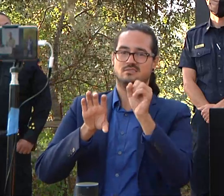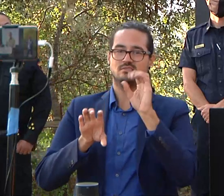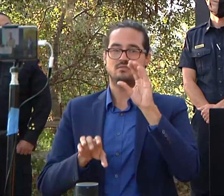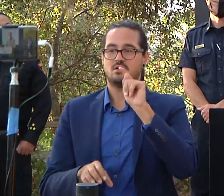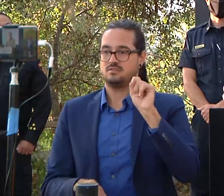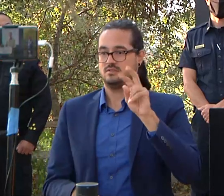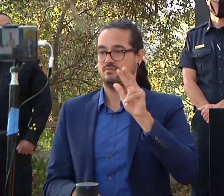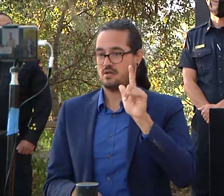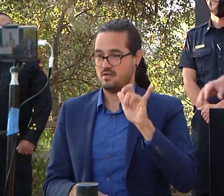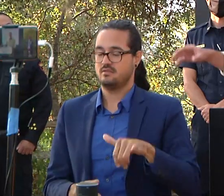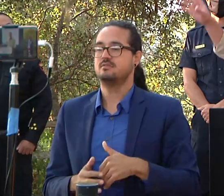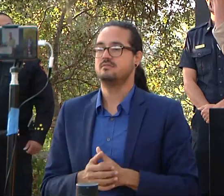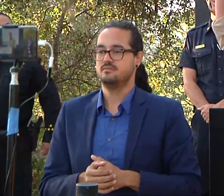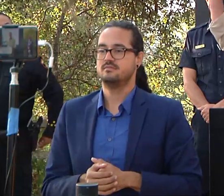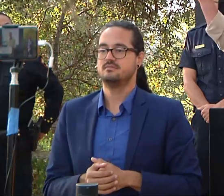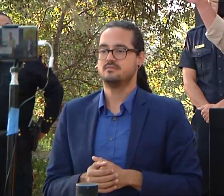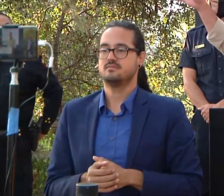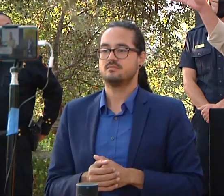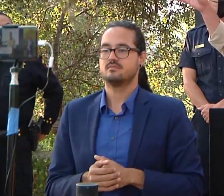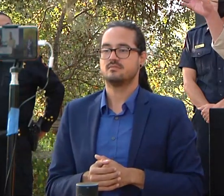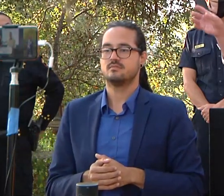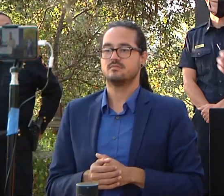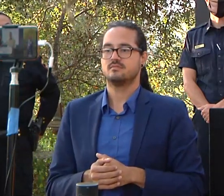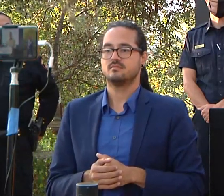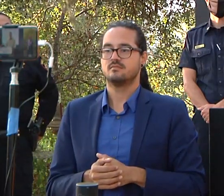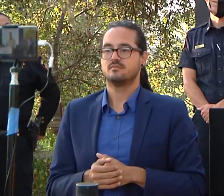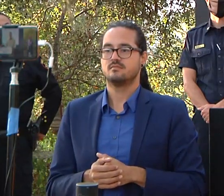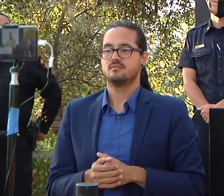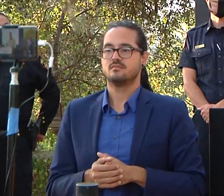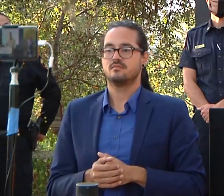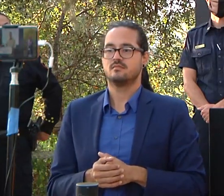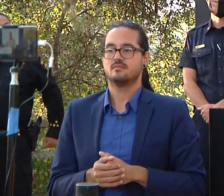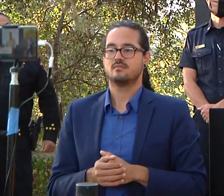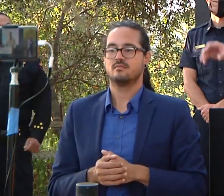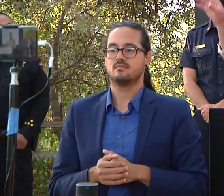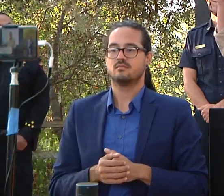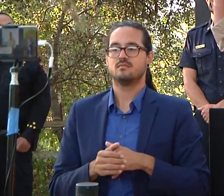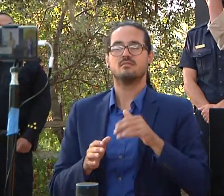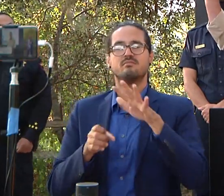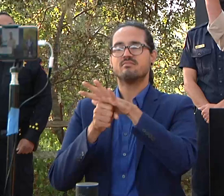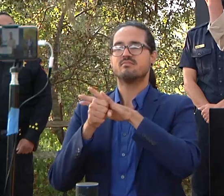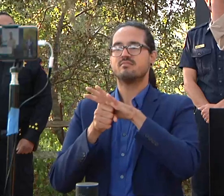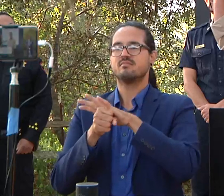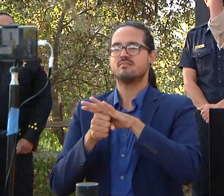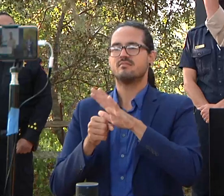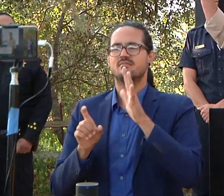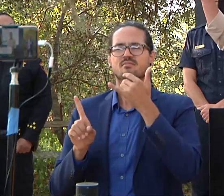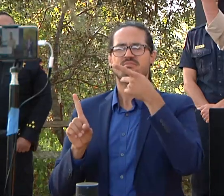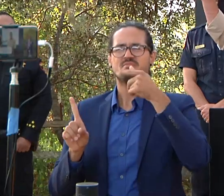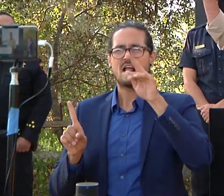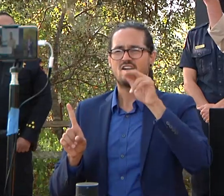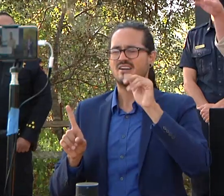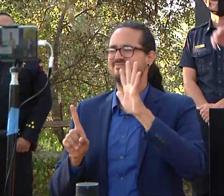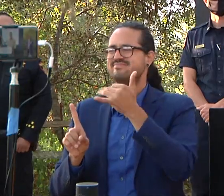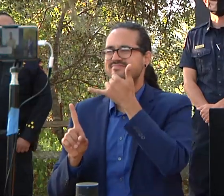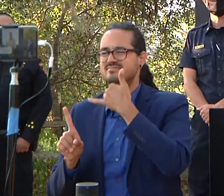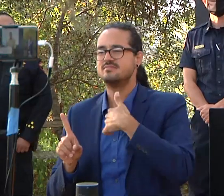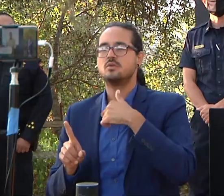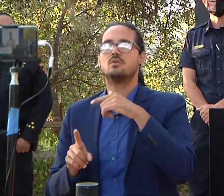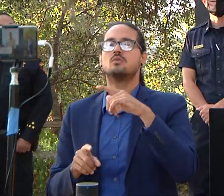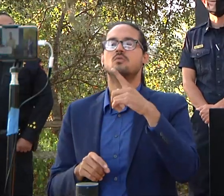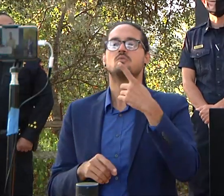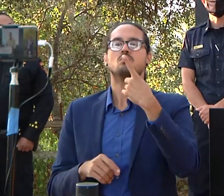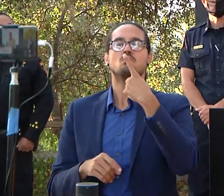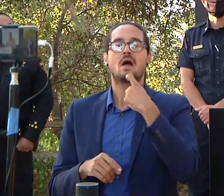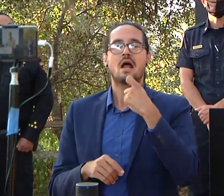scotts valley and for the unincorporated area from paradise park all the way south i'm sorry from uh redwood uh redwood heights all the way to